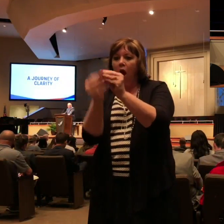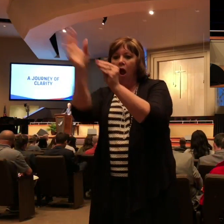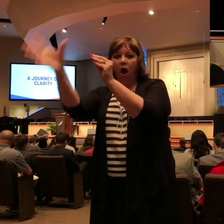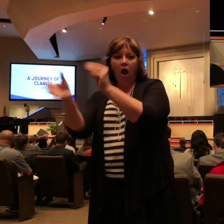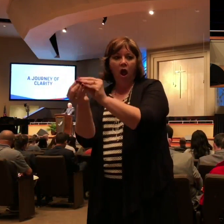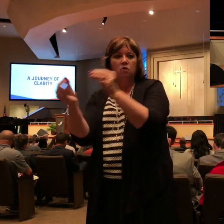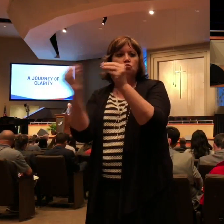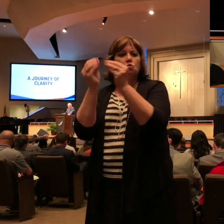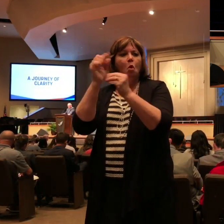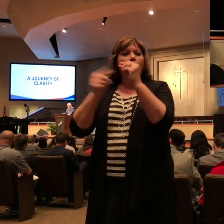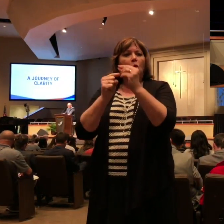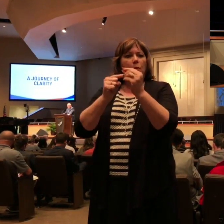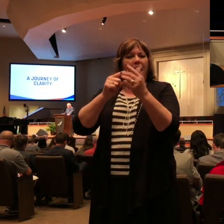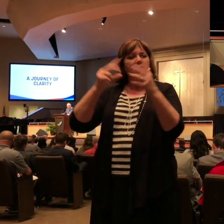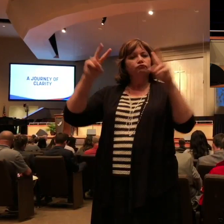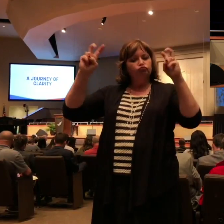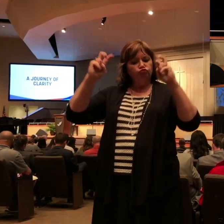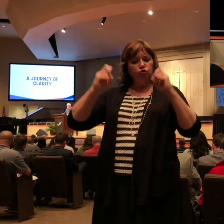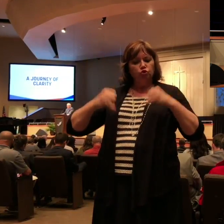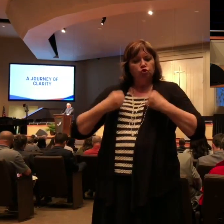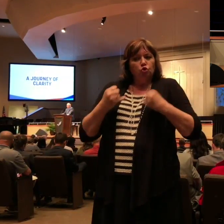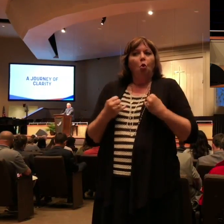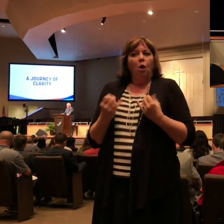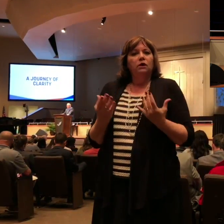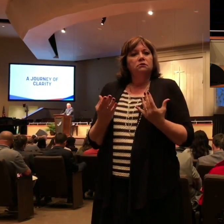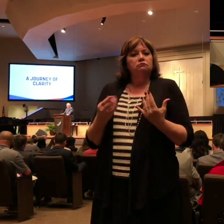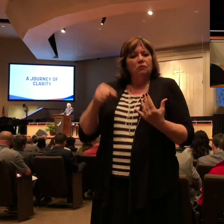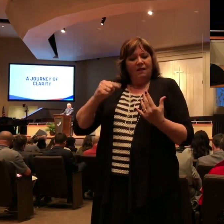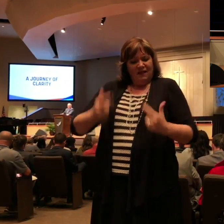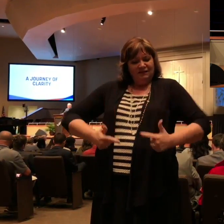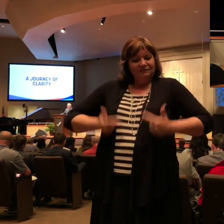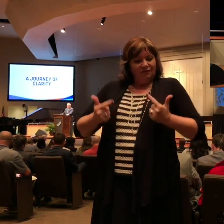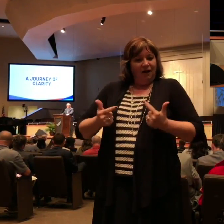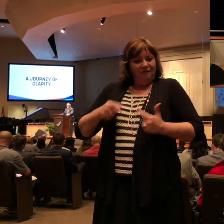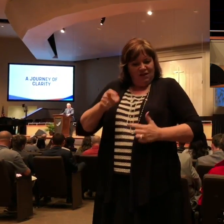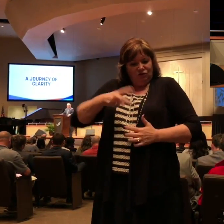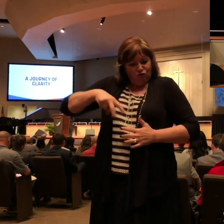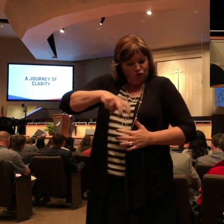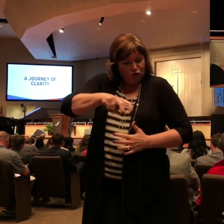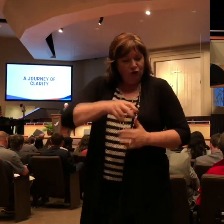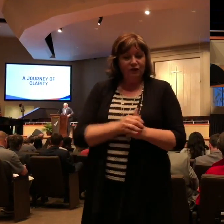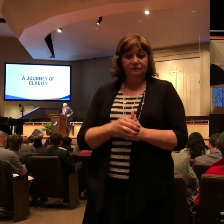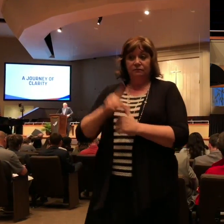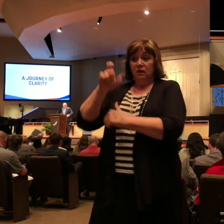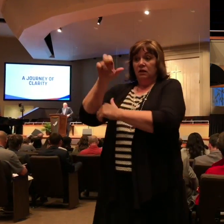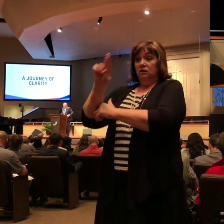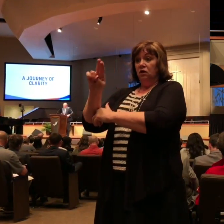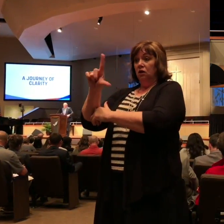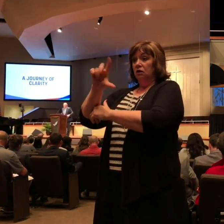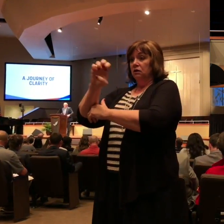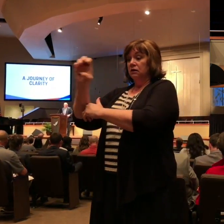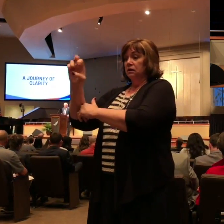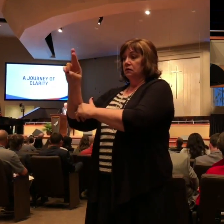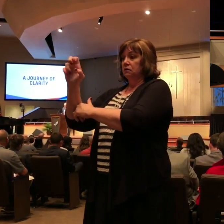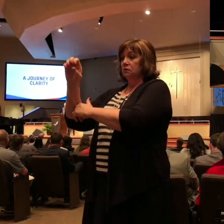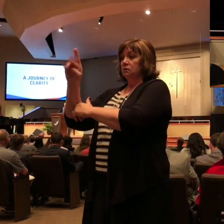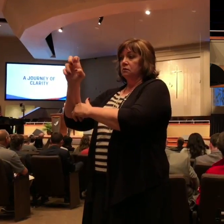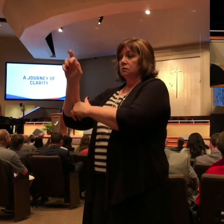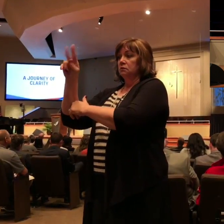great book of Philippians. So appreciate you being here tonight. And Dr. Lee Robertson coined the phrase three to thrive